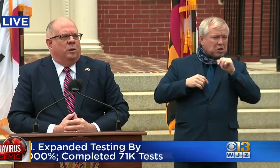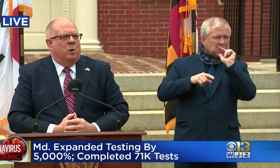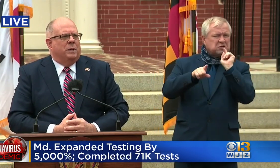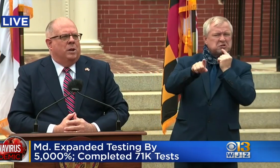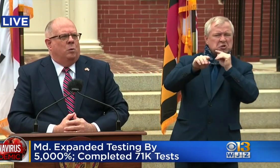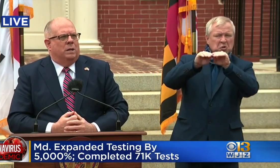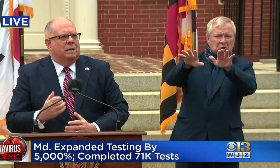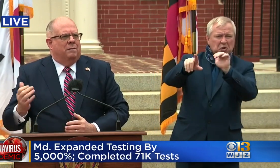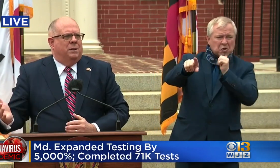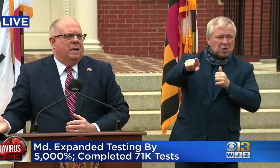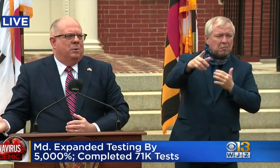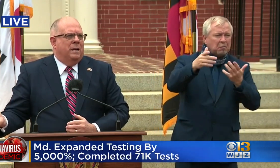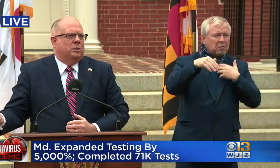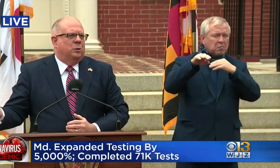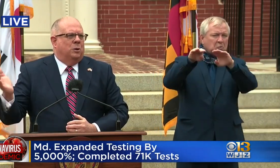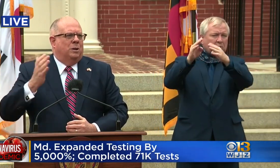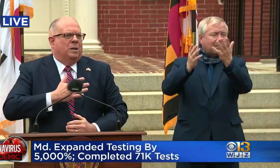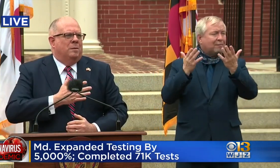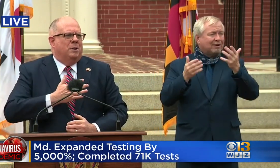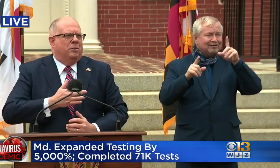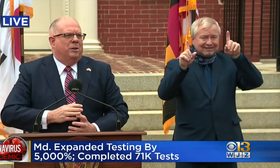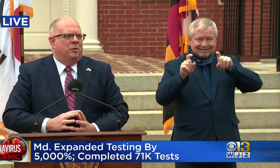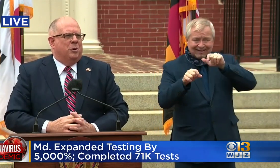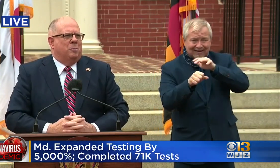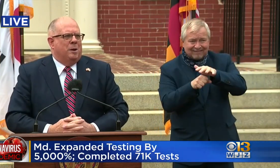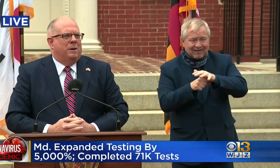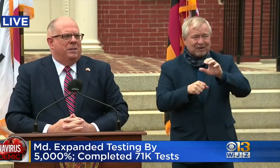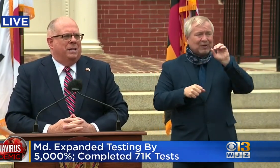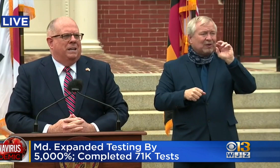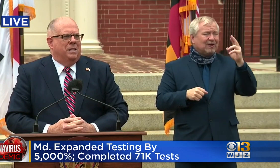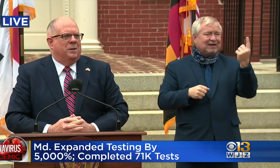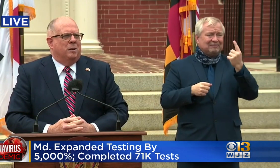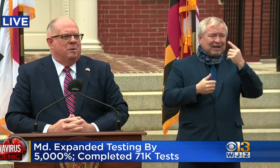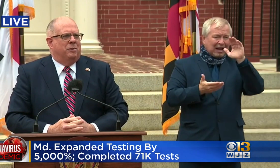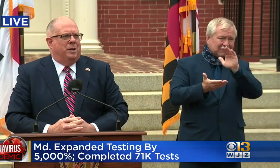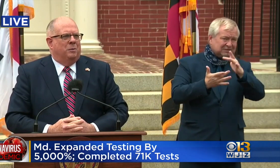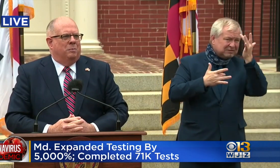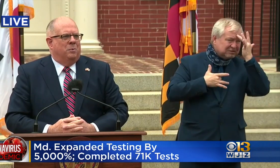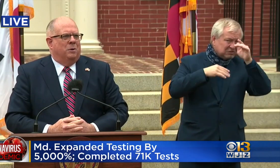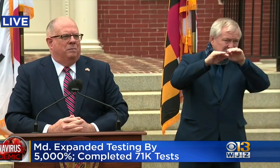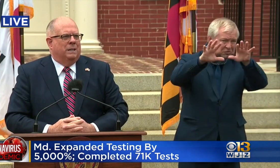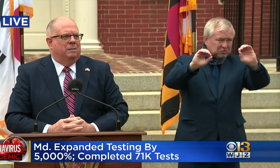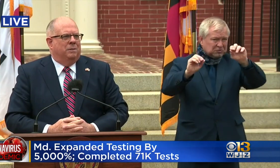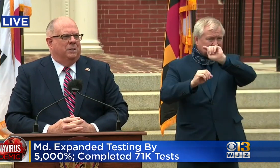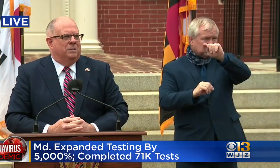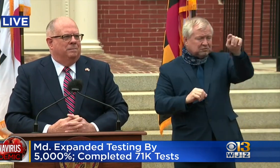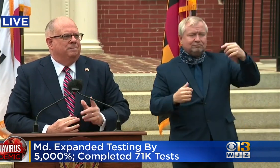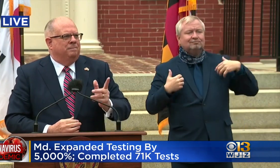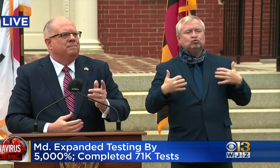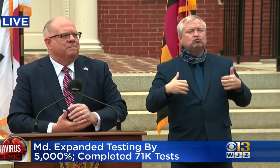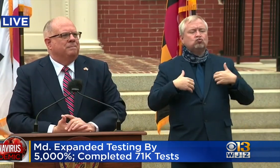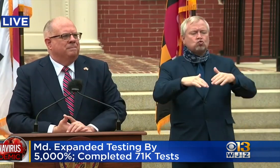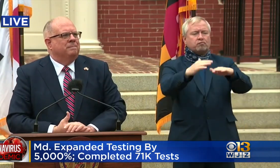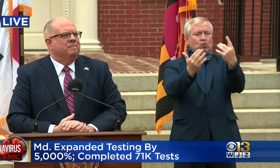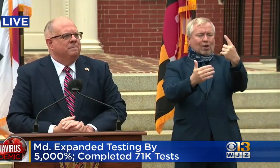Or, you know, what we don't want is to have the neighbor next door come over. If you open up everything, then they're going to be flooded with more infected folks.